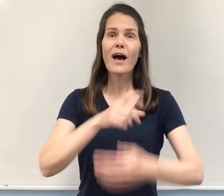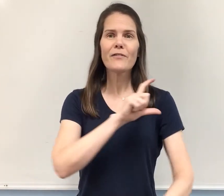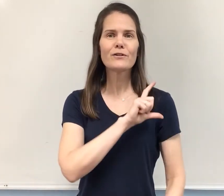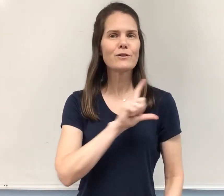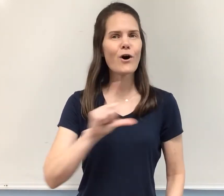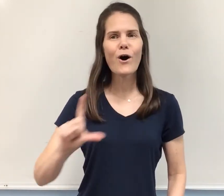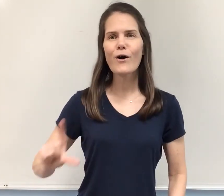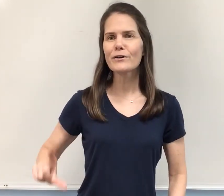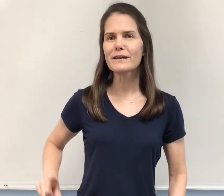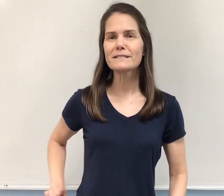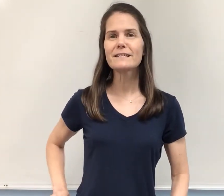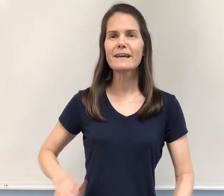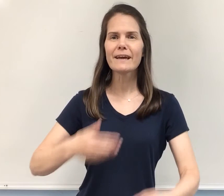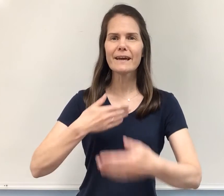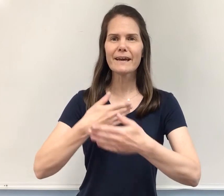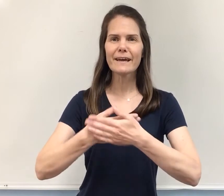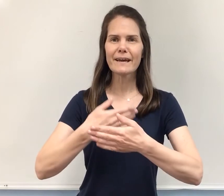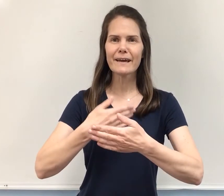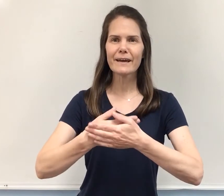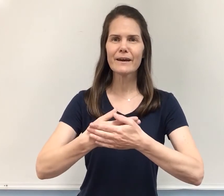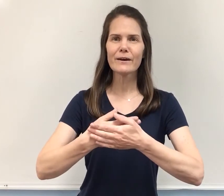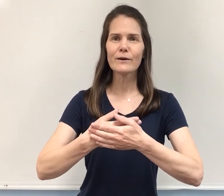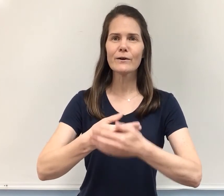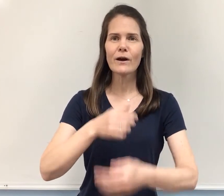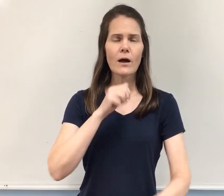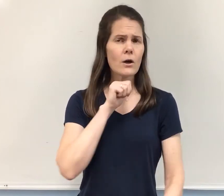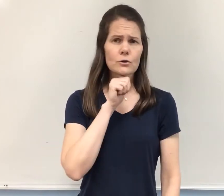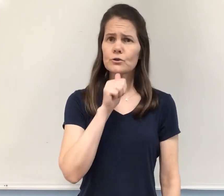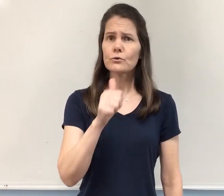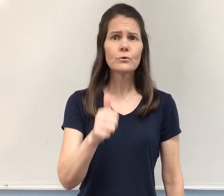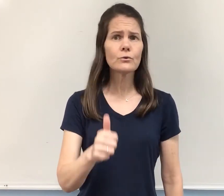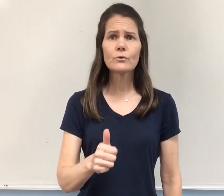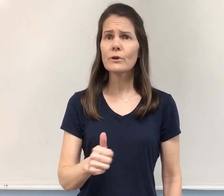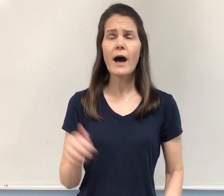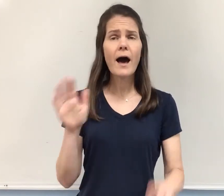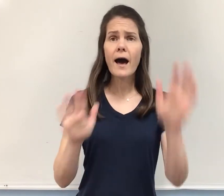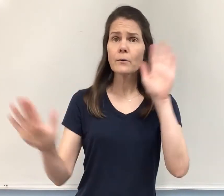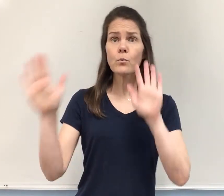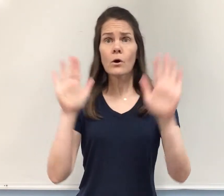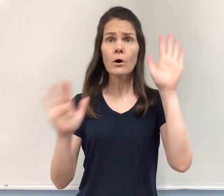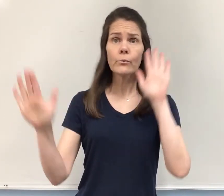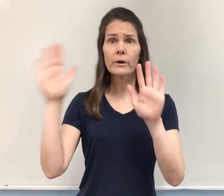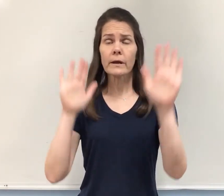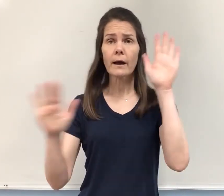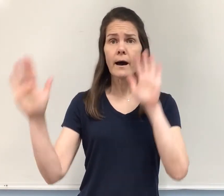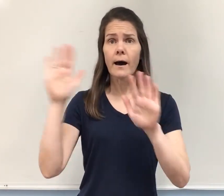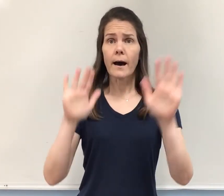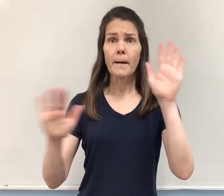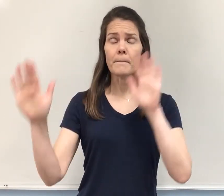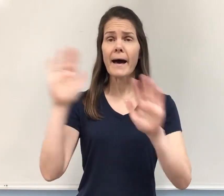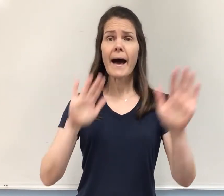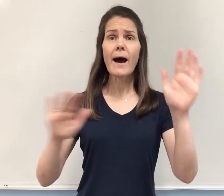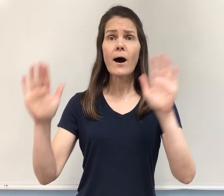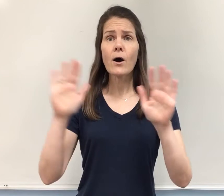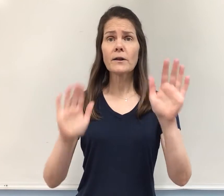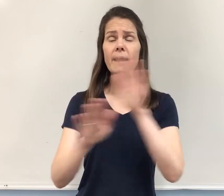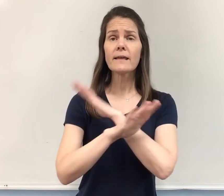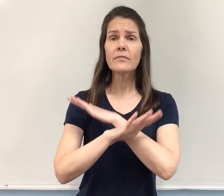The Lord is near. Do not worry about anything.